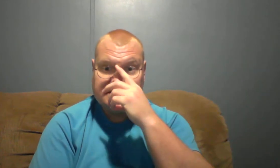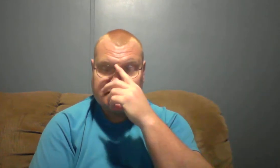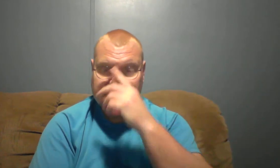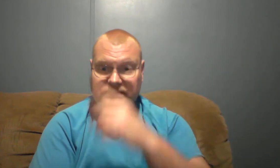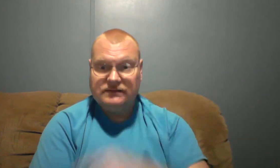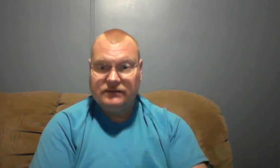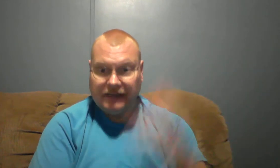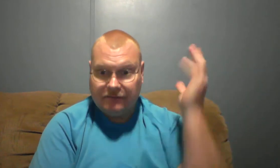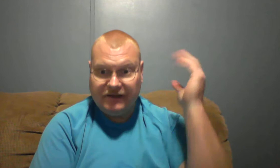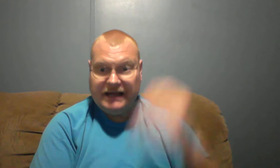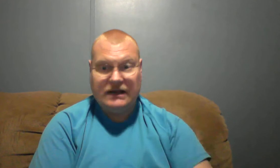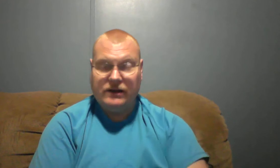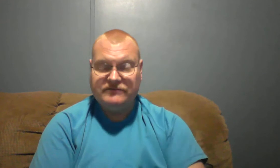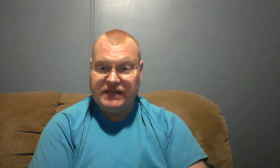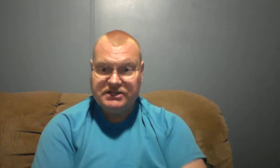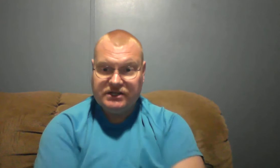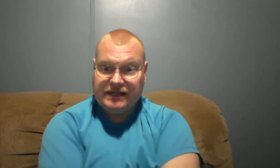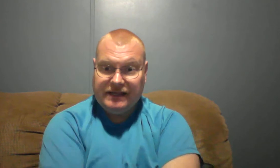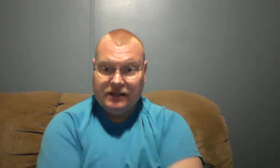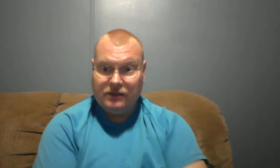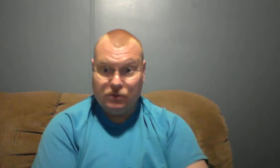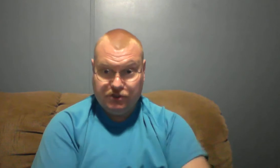and I'm fine and I don't have to change anything. Well, sure.